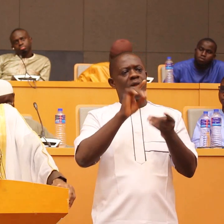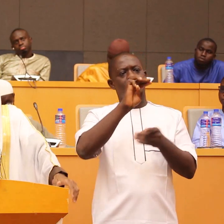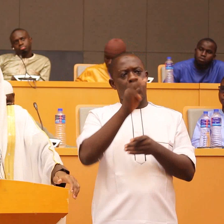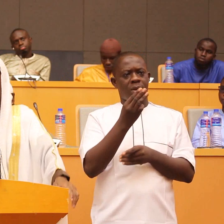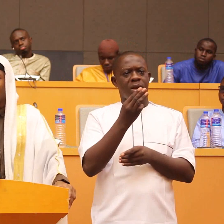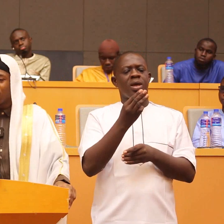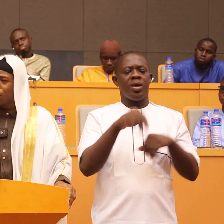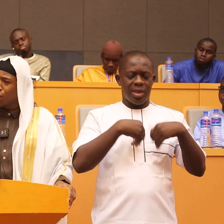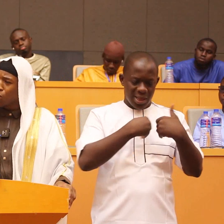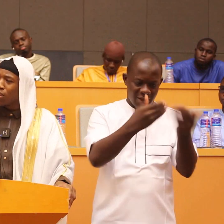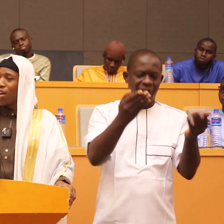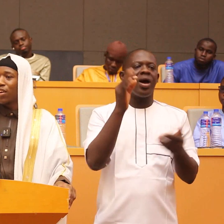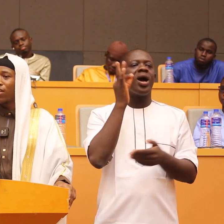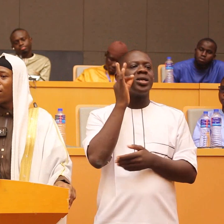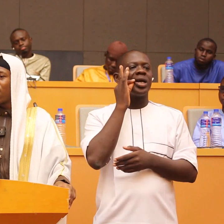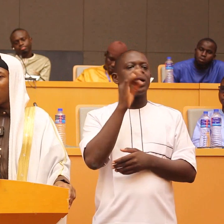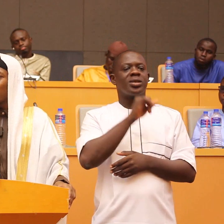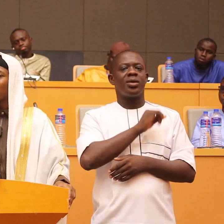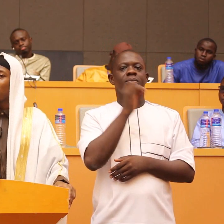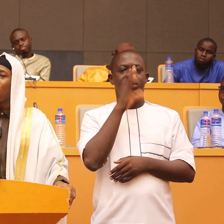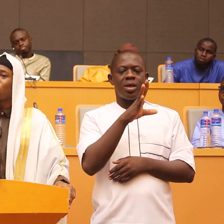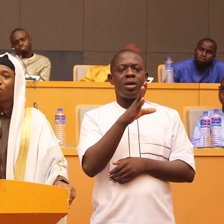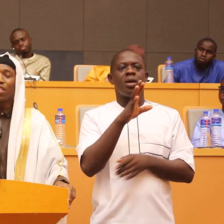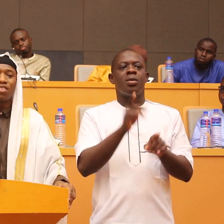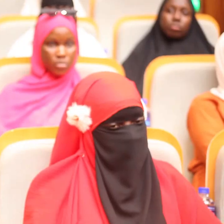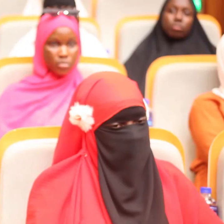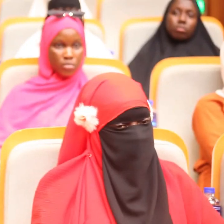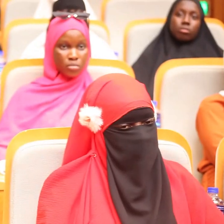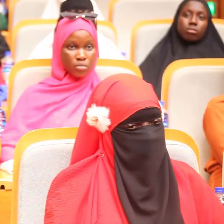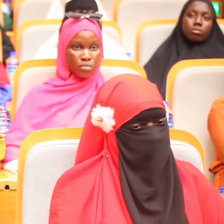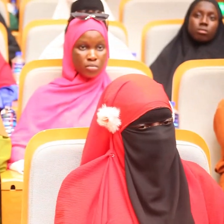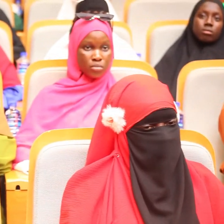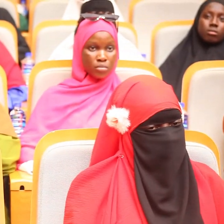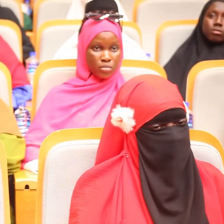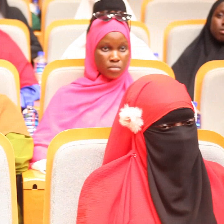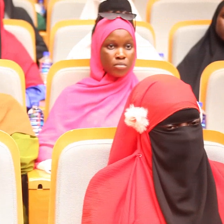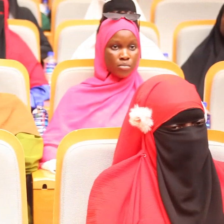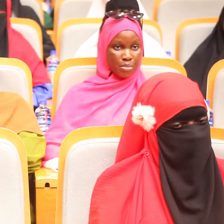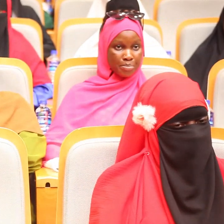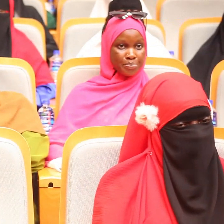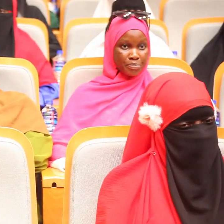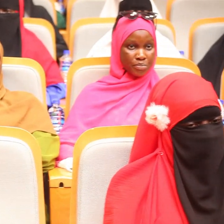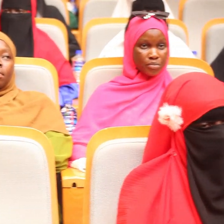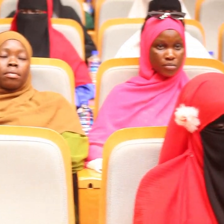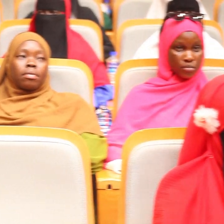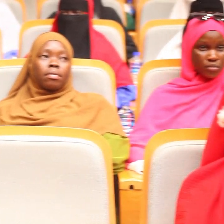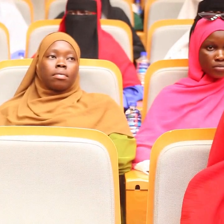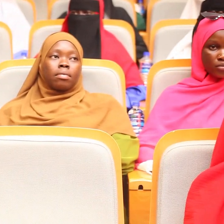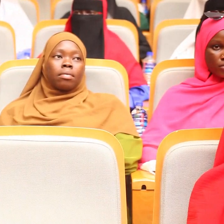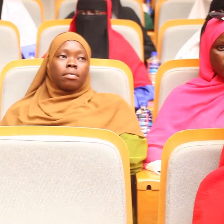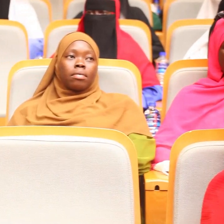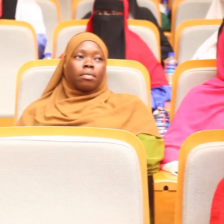gave them the answer he said wallahi I was about to say the same thing then Umar ibn khattab said to him why not you